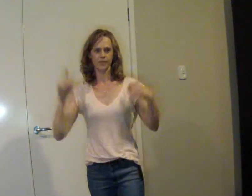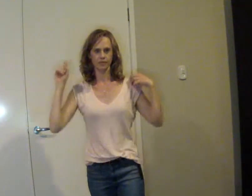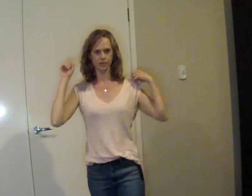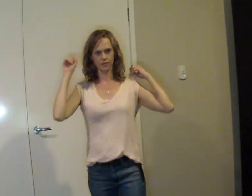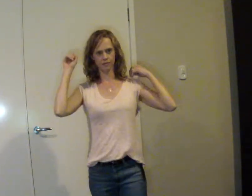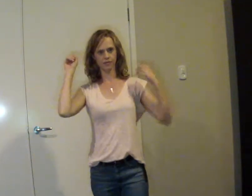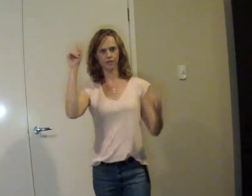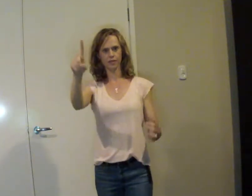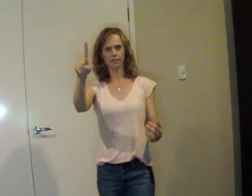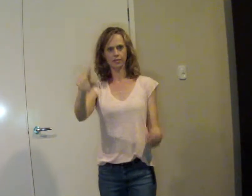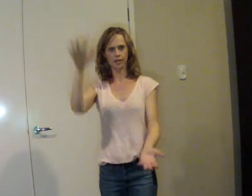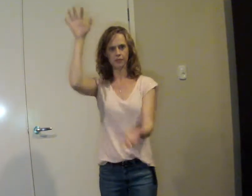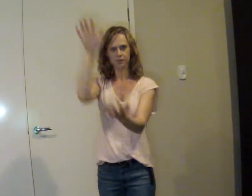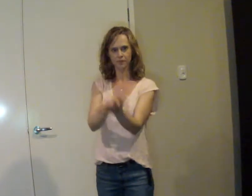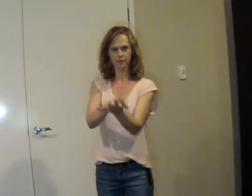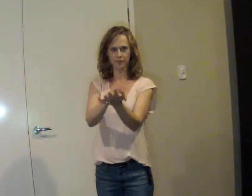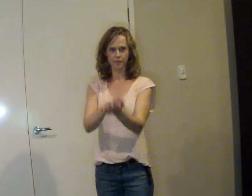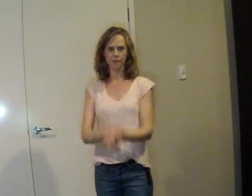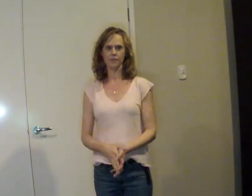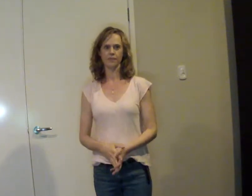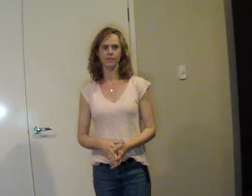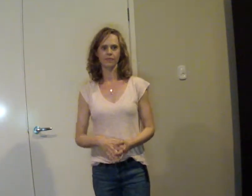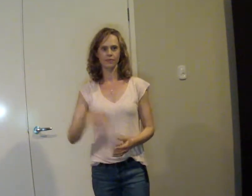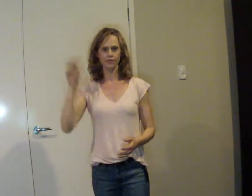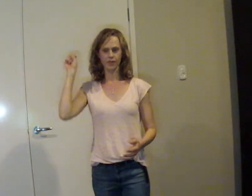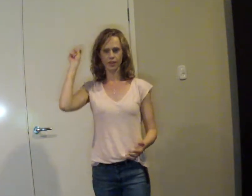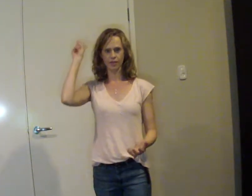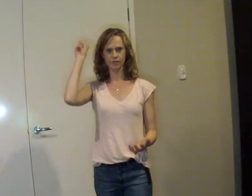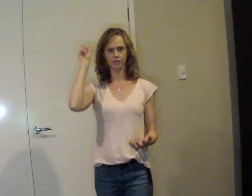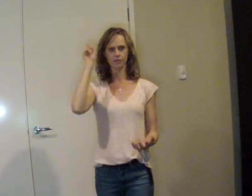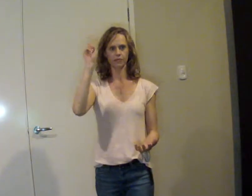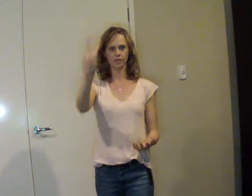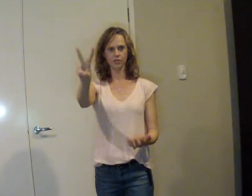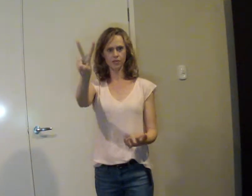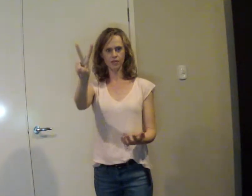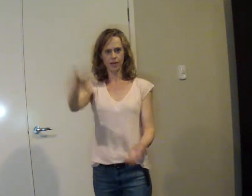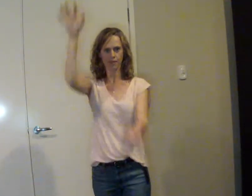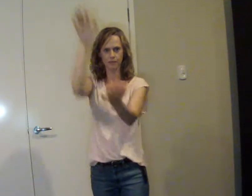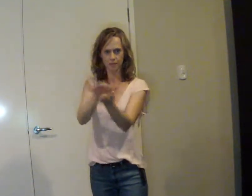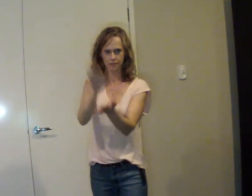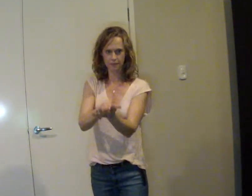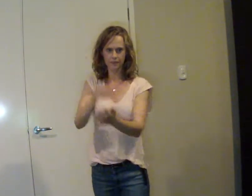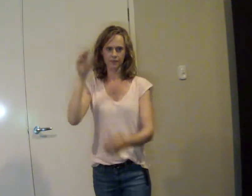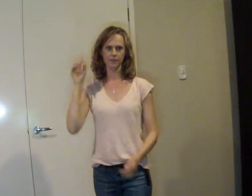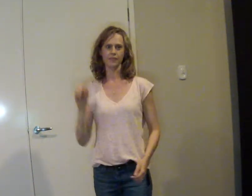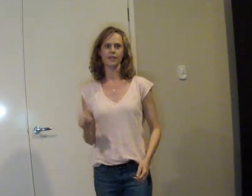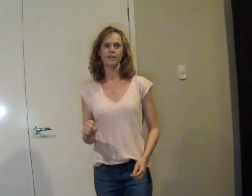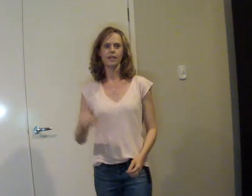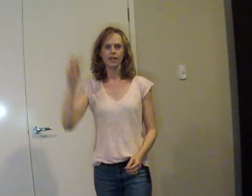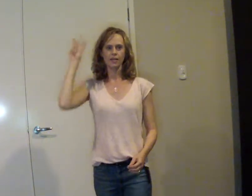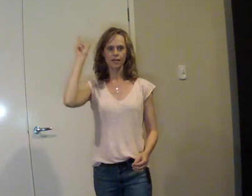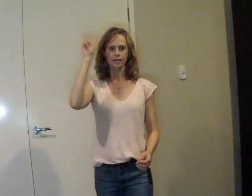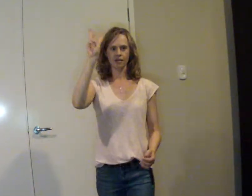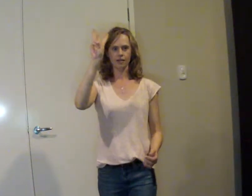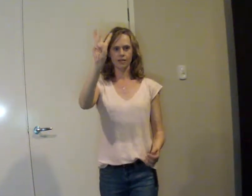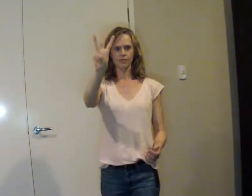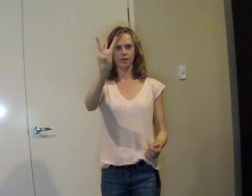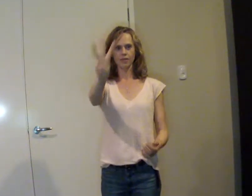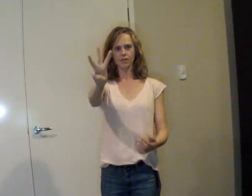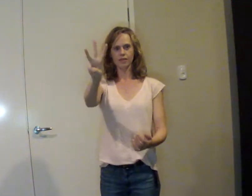can you give me one snap? Everybody out there, can you give me two snaps? Everybody out there, can you give me three